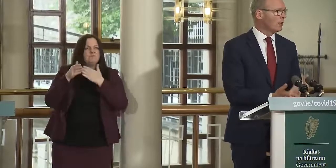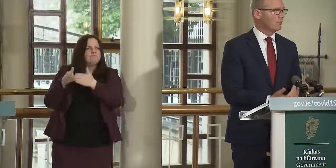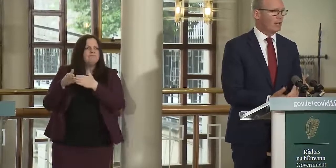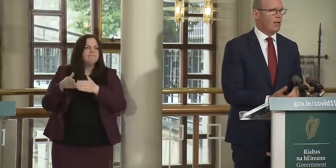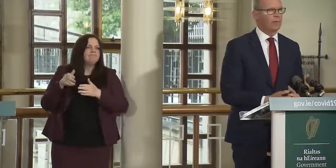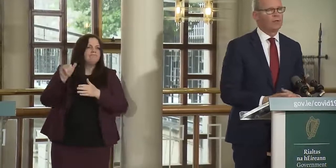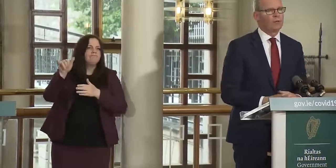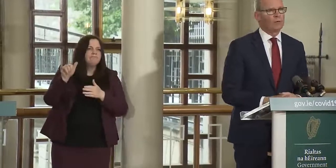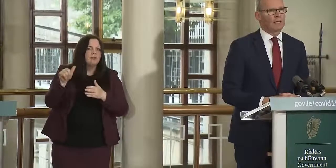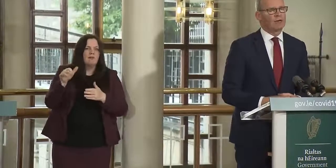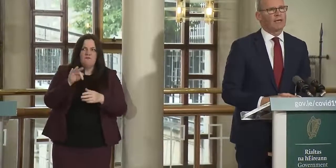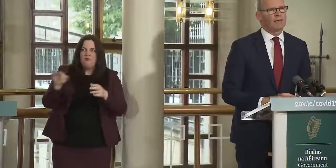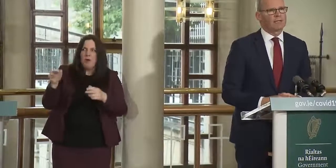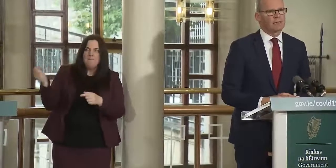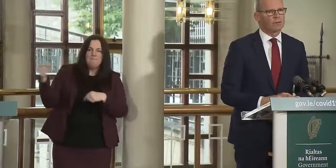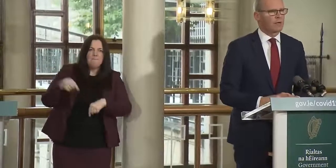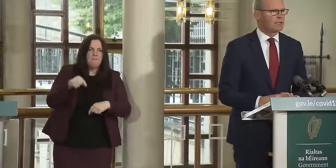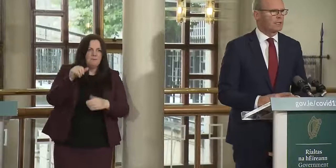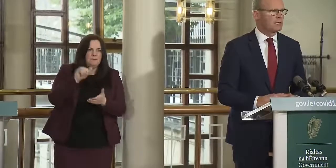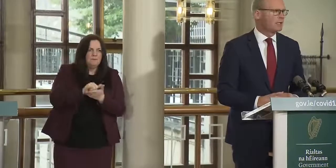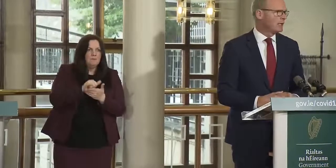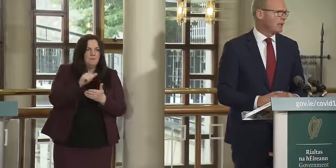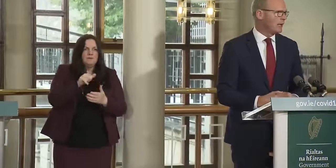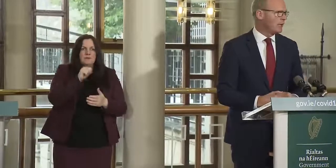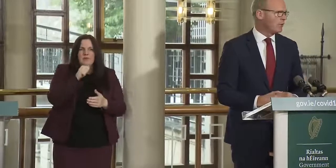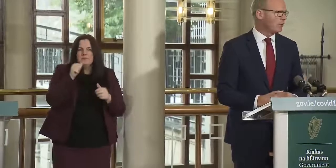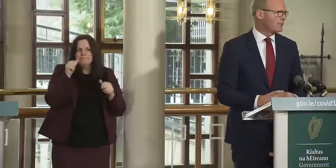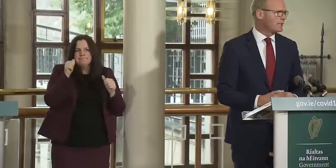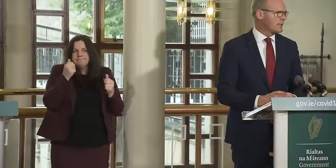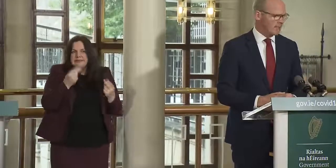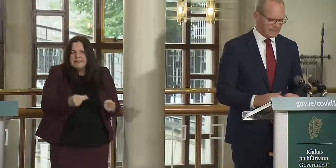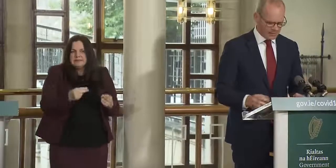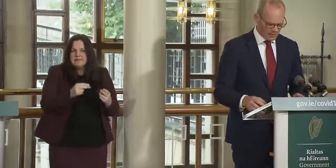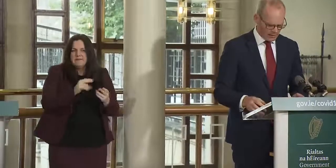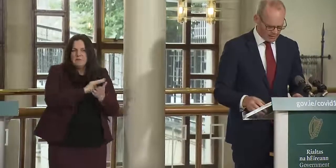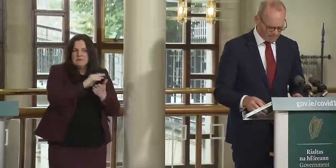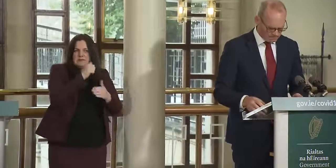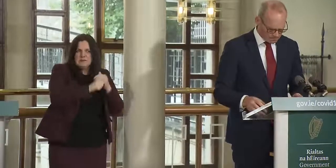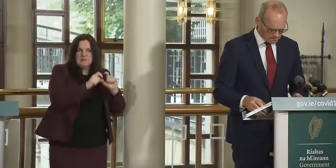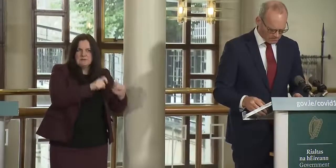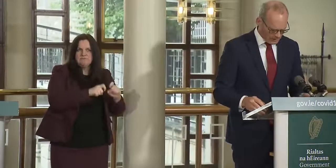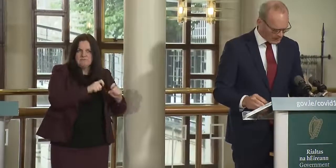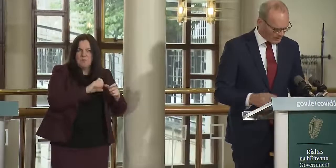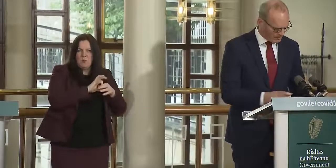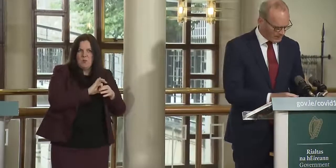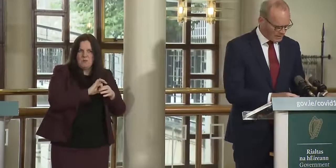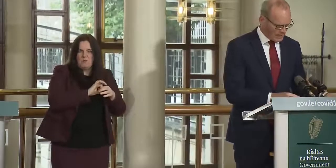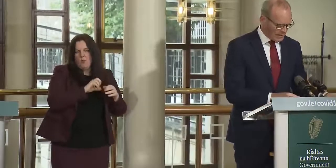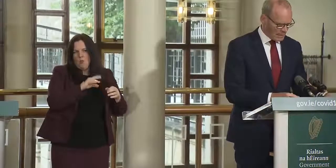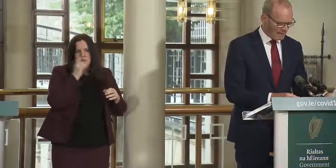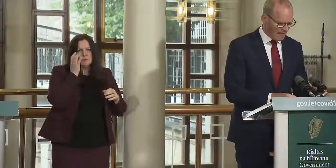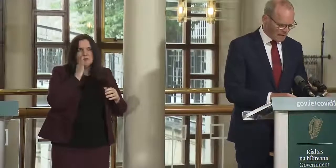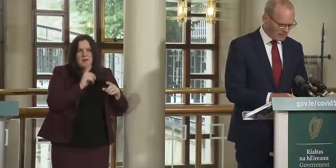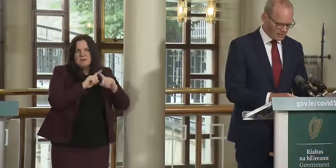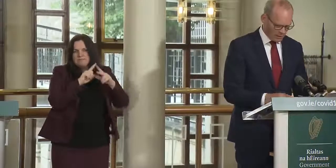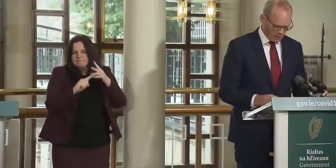and come from without having to self-quarantine uh for 14 days in ireland um and that along